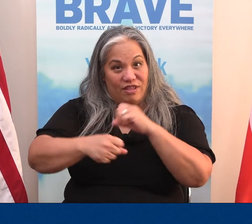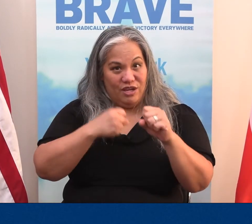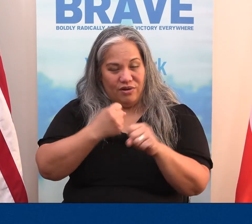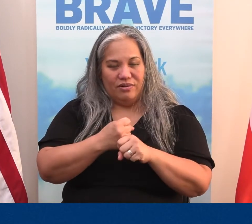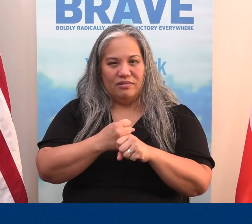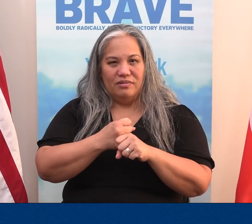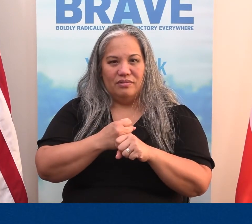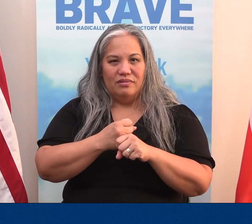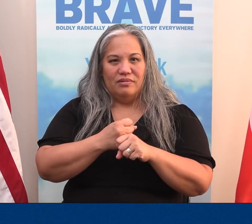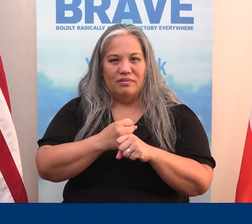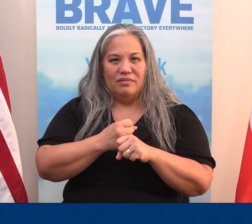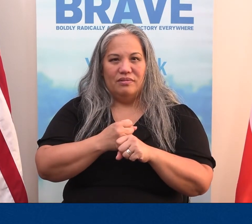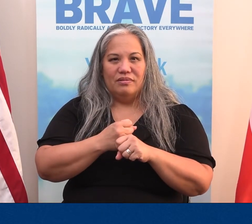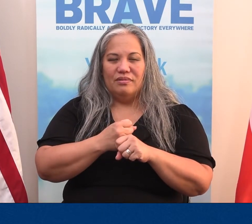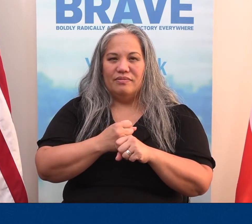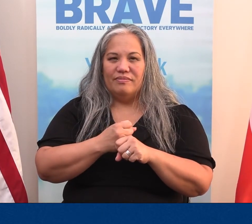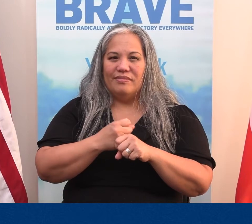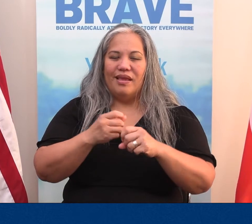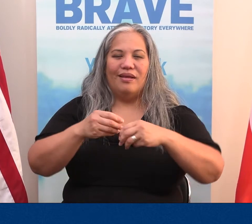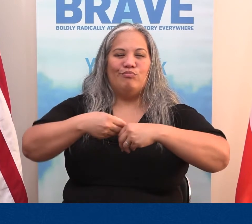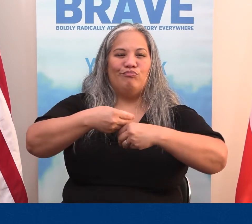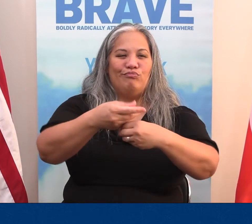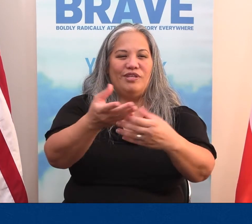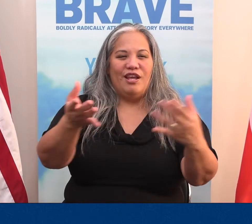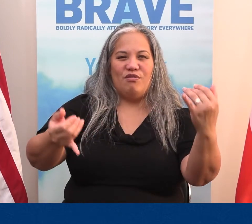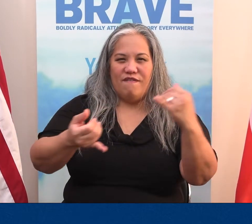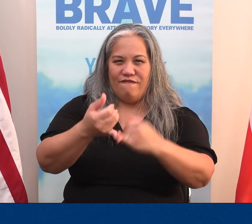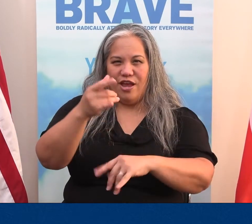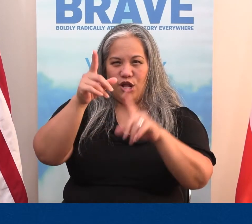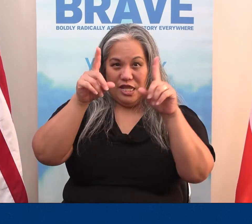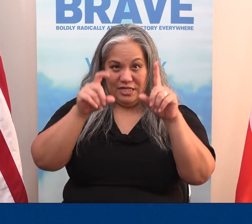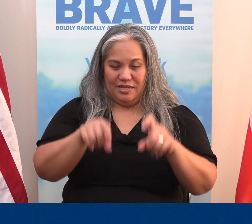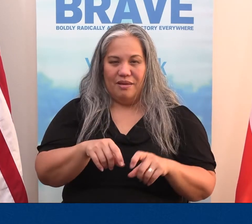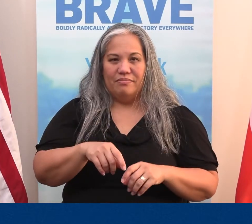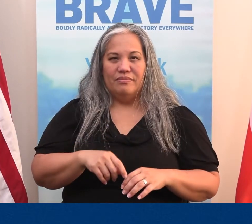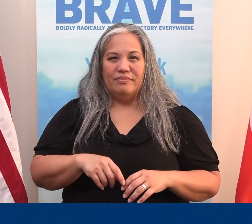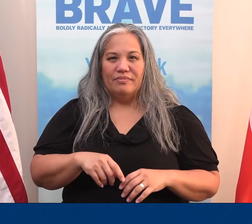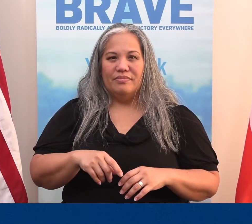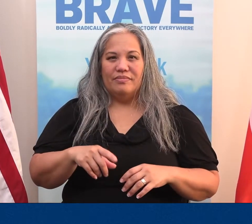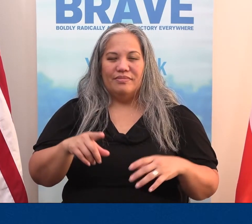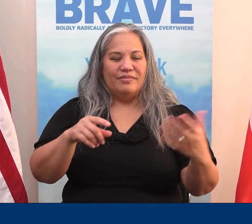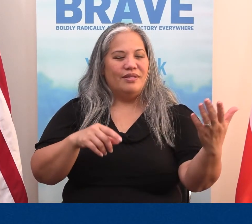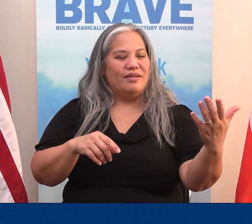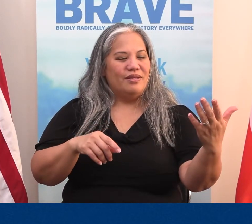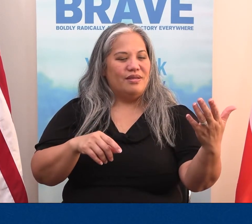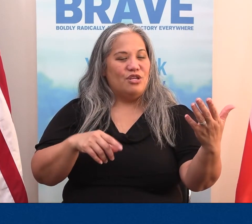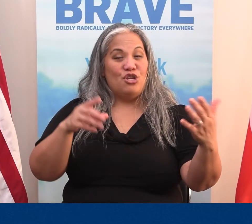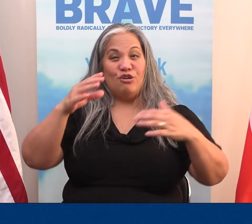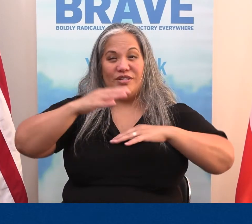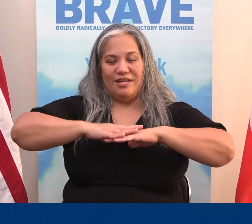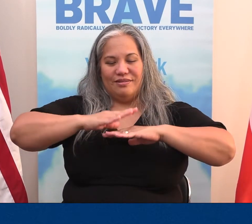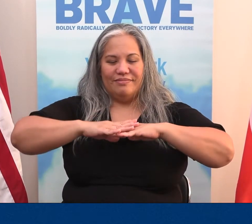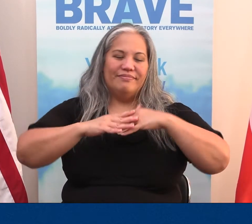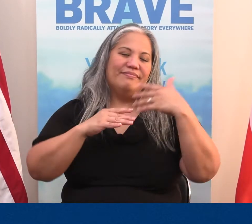of the year, and they hand out the final exam? And there you are at your desk,